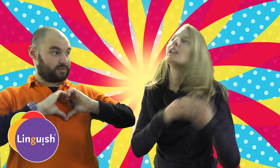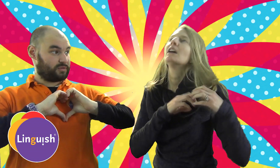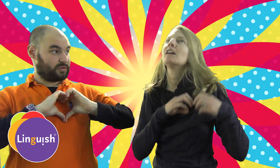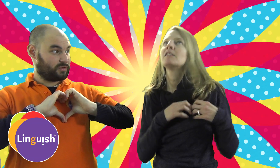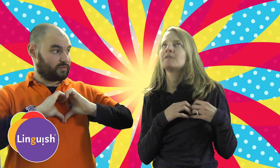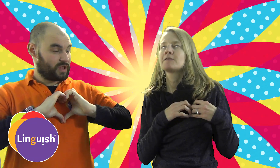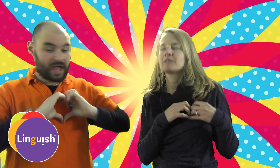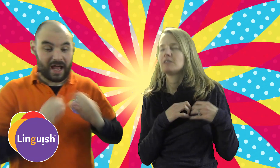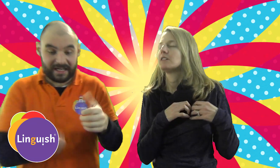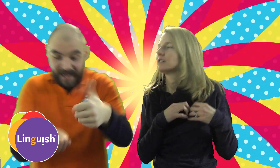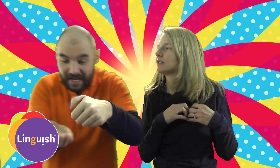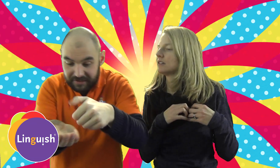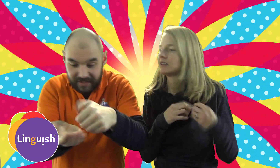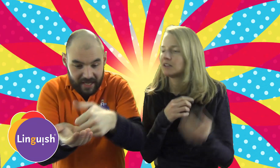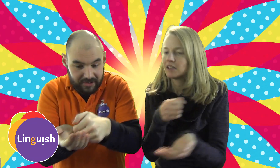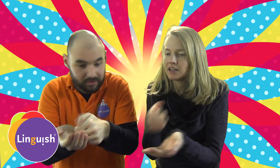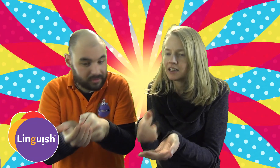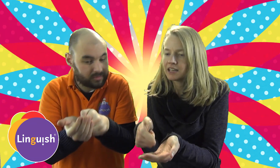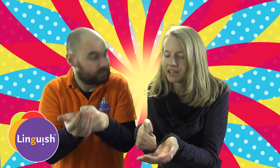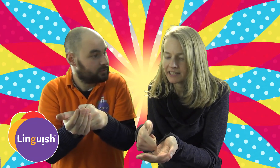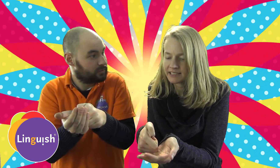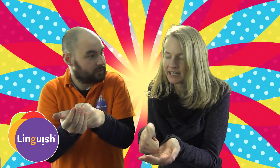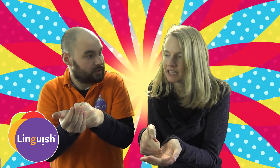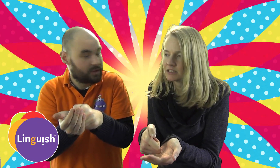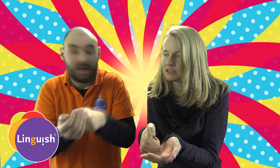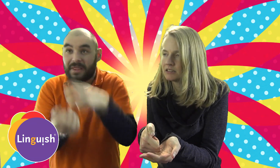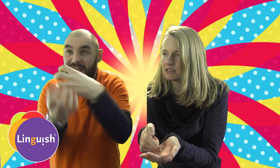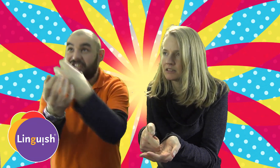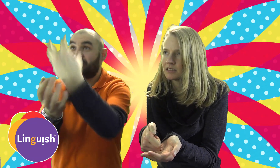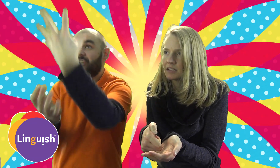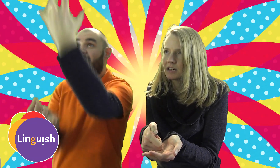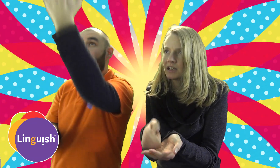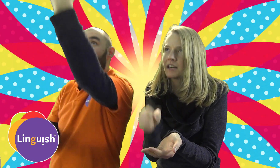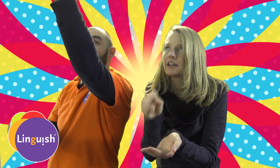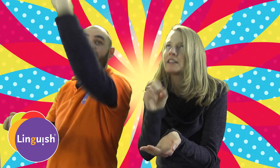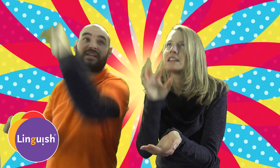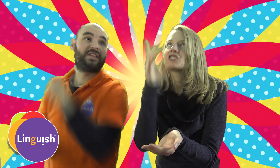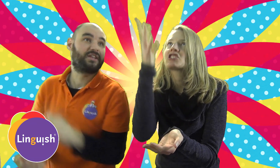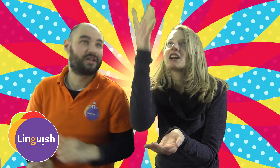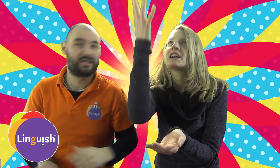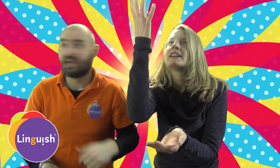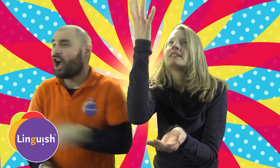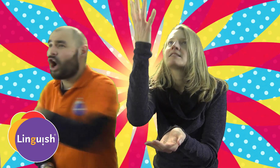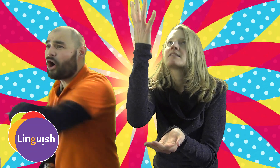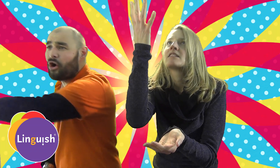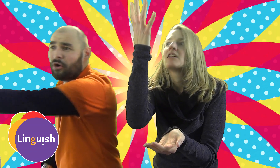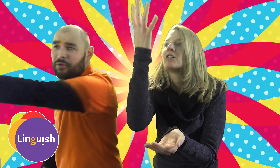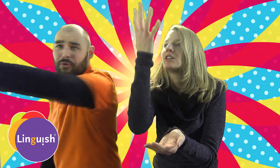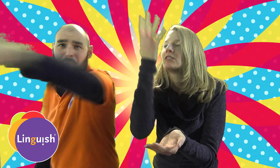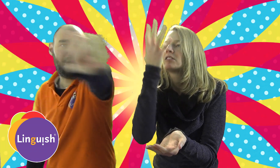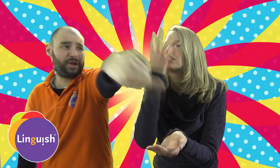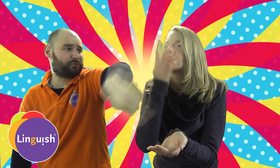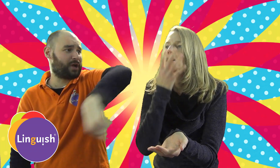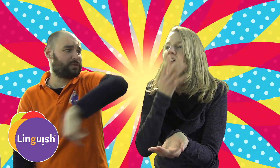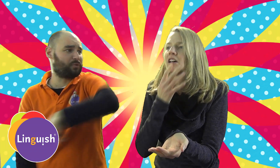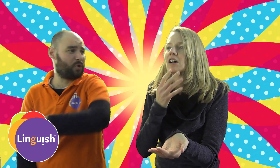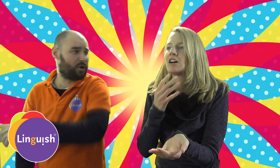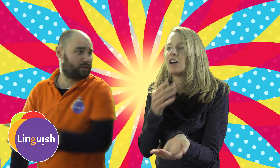love. Light a candle. Light a candle. That shines all the way around the world.